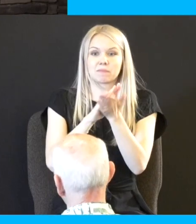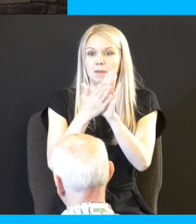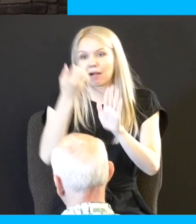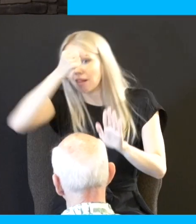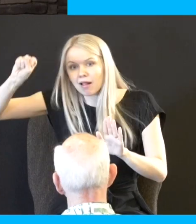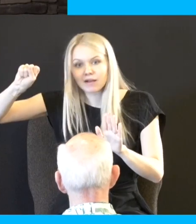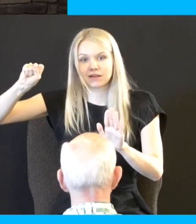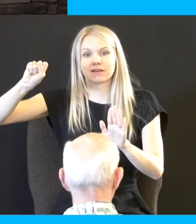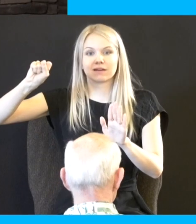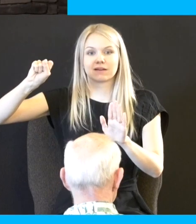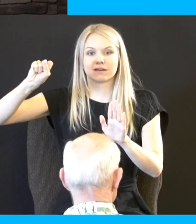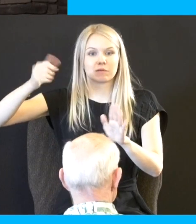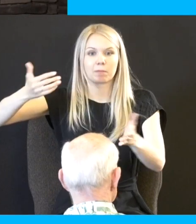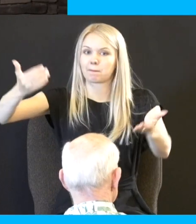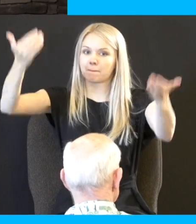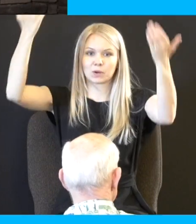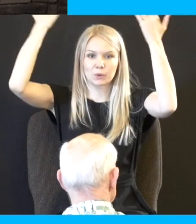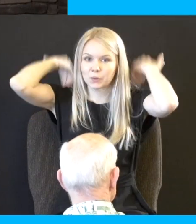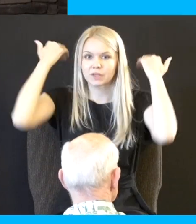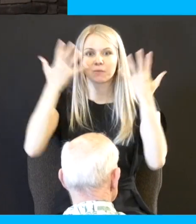right over their heads all they wanted to know is how do they do it